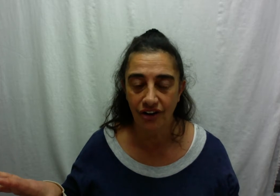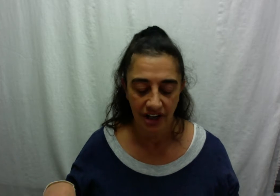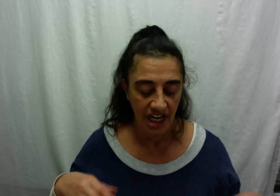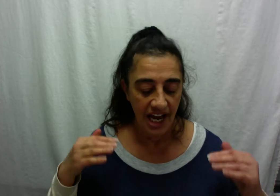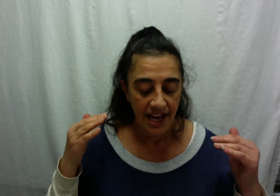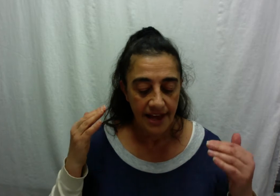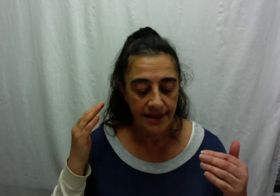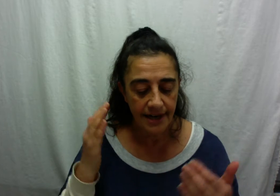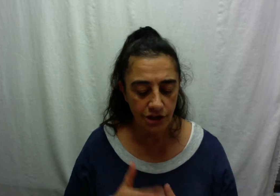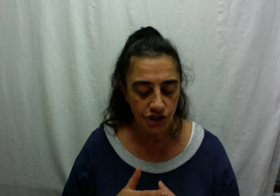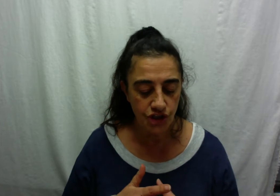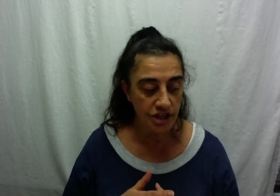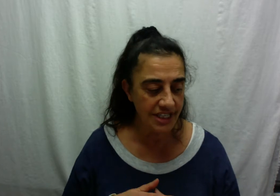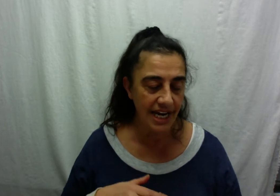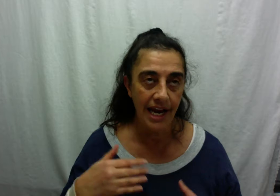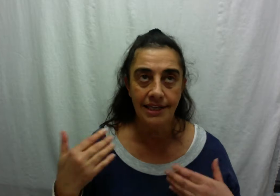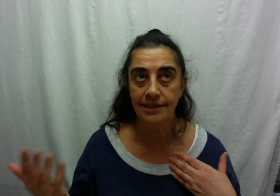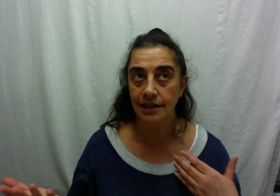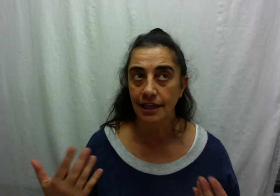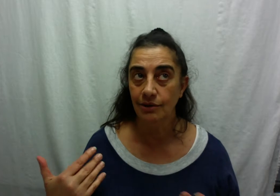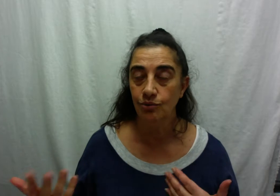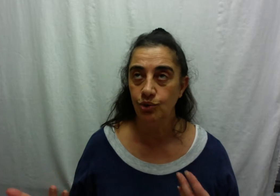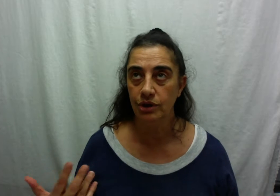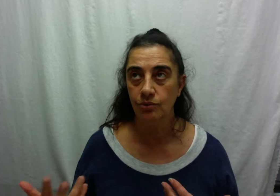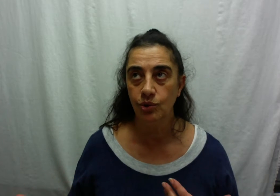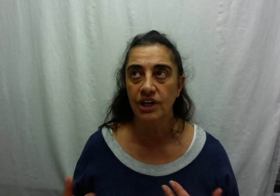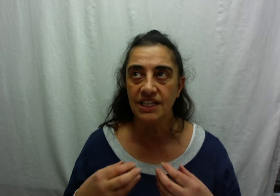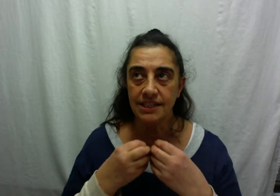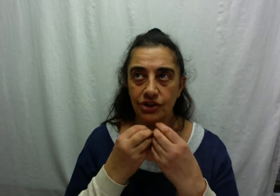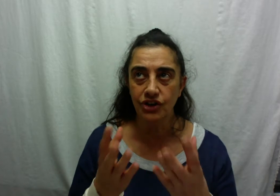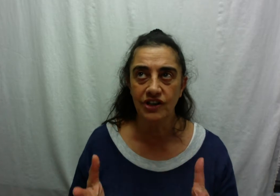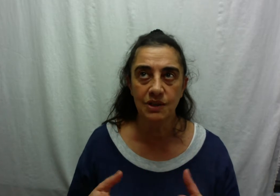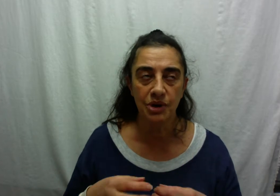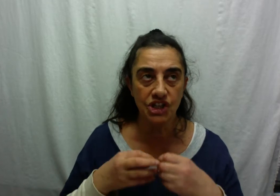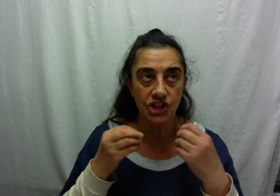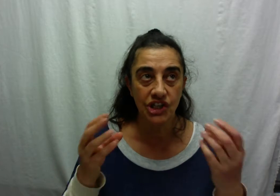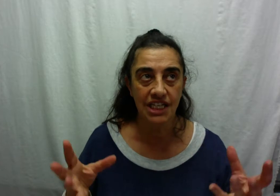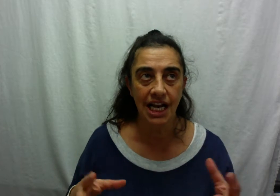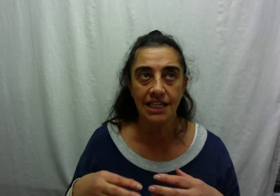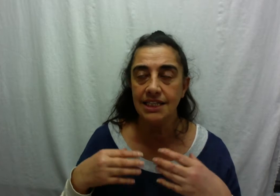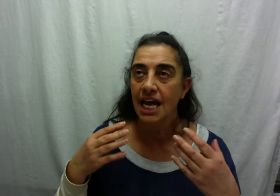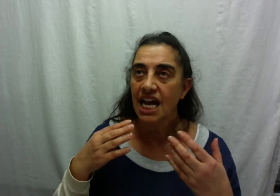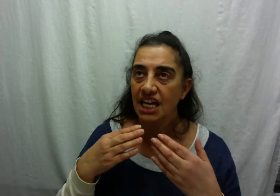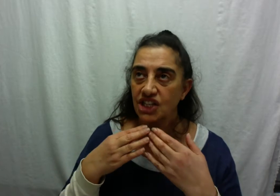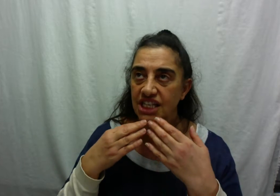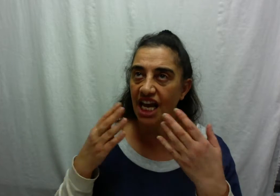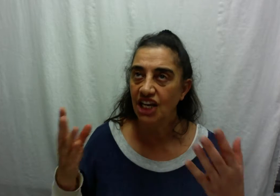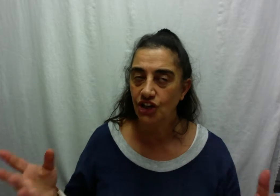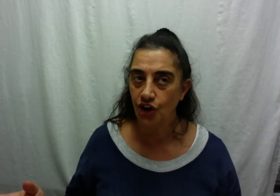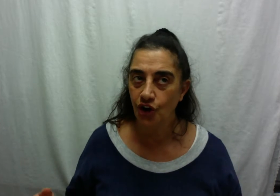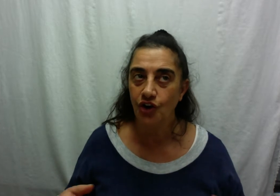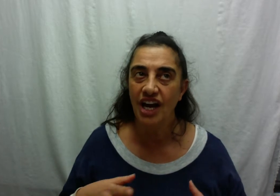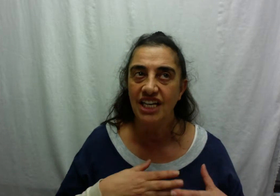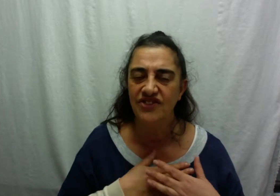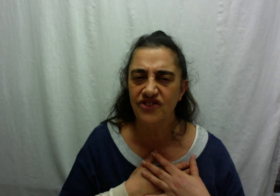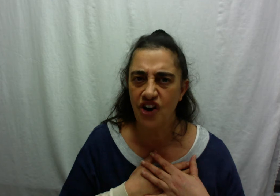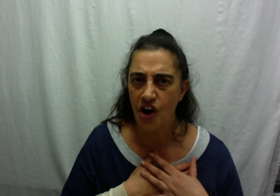then on tuesday it's still a wooden wood it's still your expression your talents you're saying no and it's very